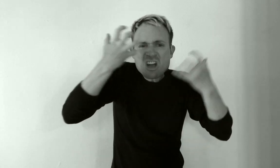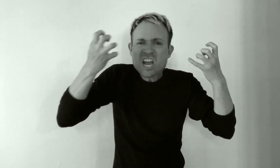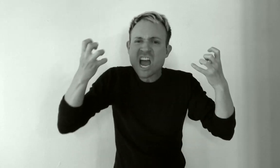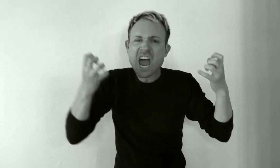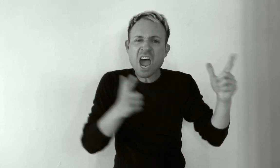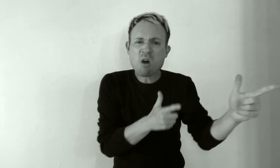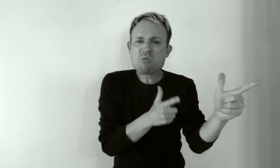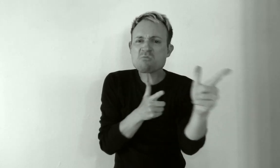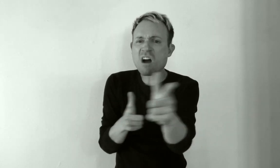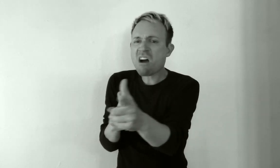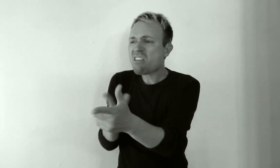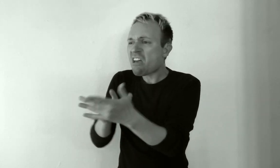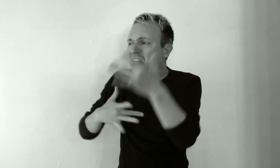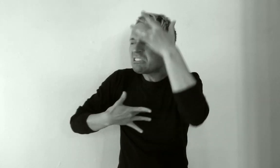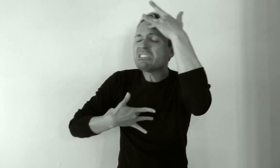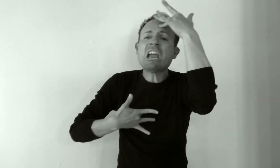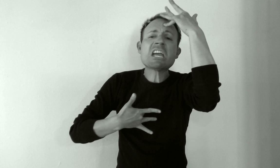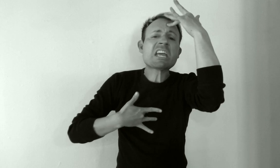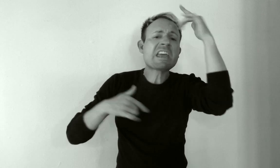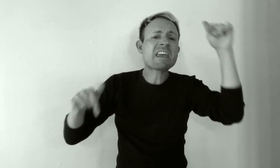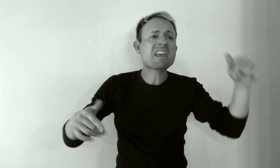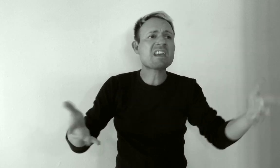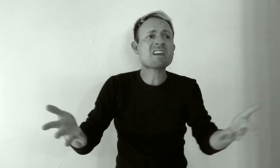and terror and there's sickness here